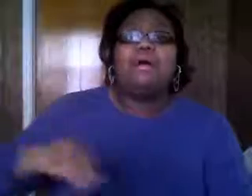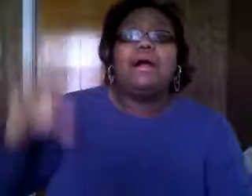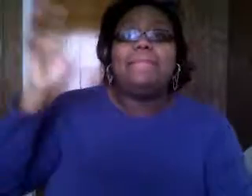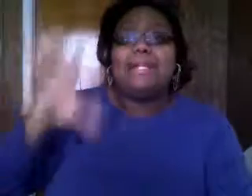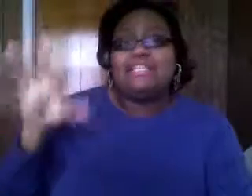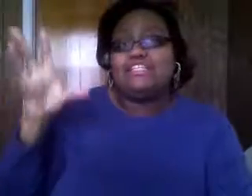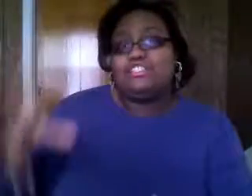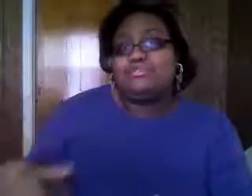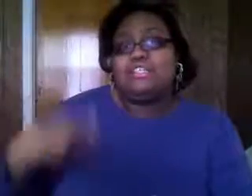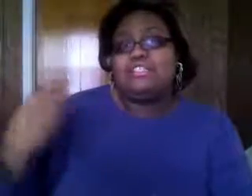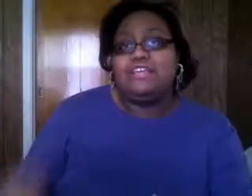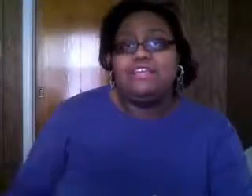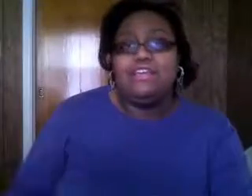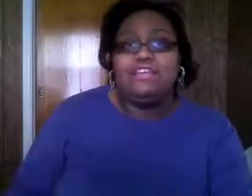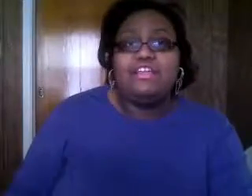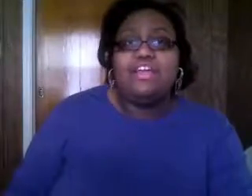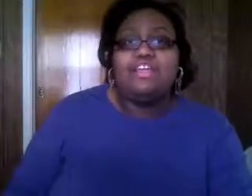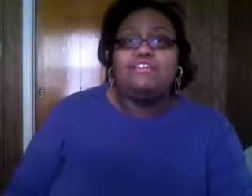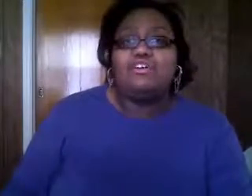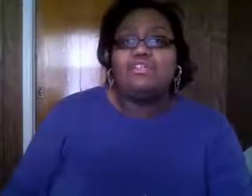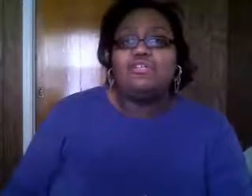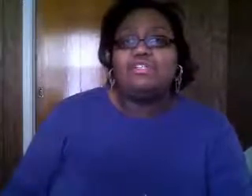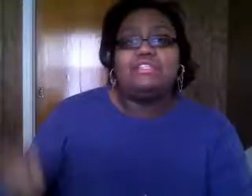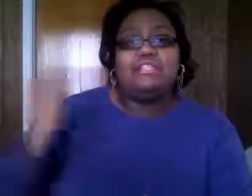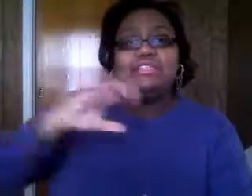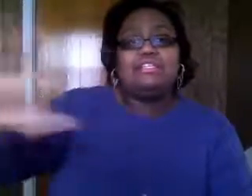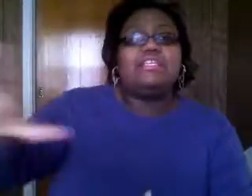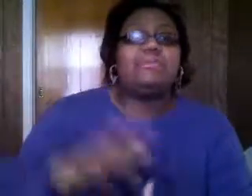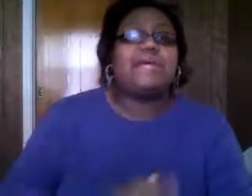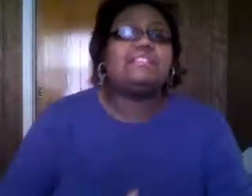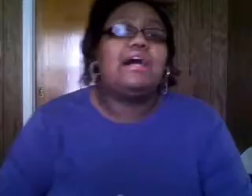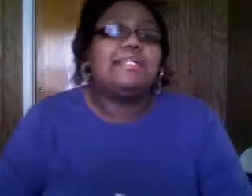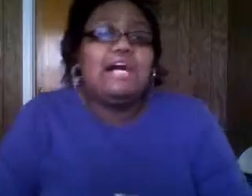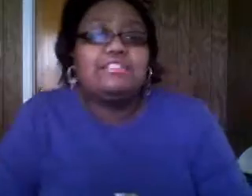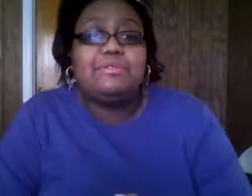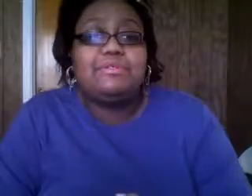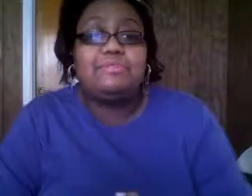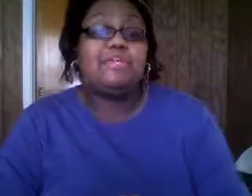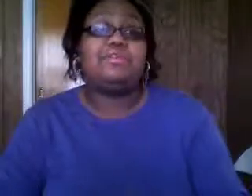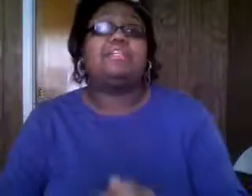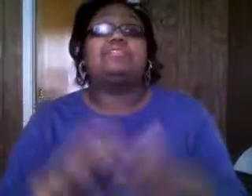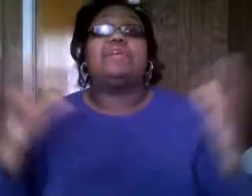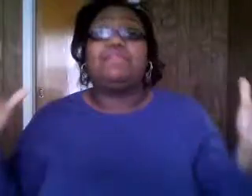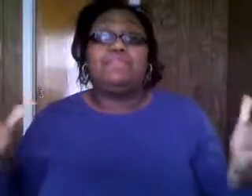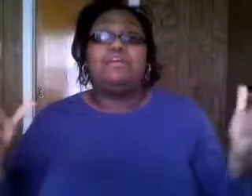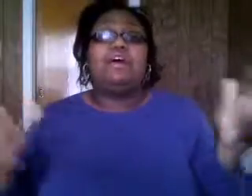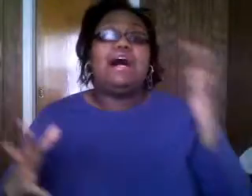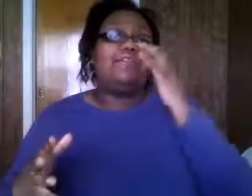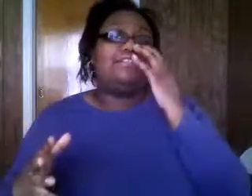back to that church that safe haven you know getting just getting back to god's house period period that's what i feel i feel